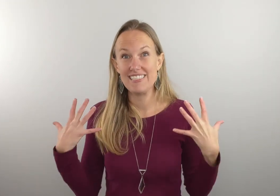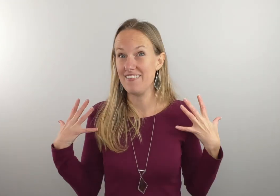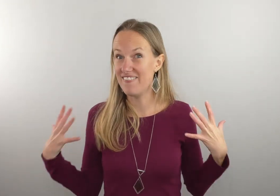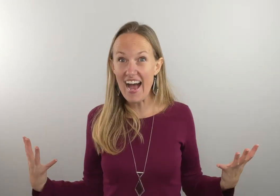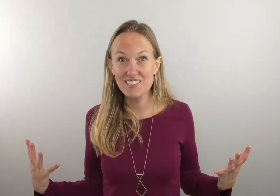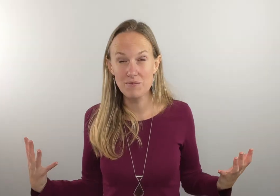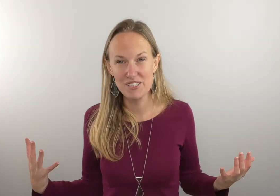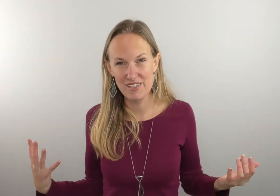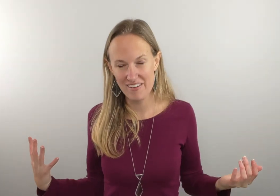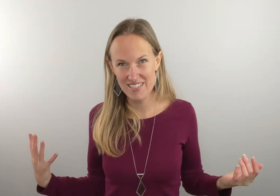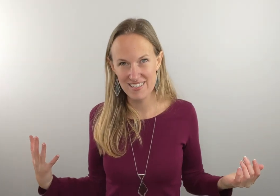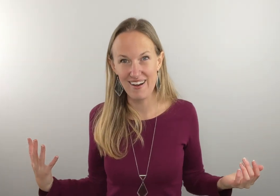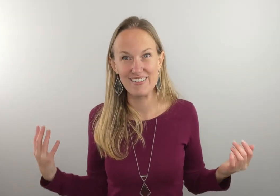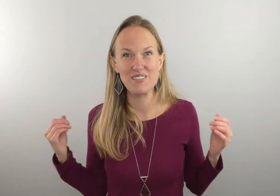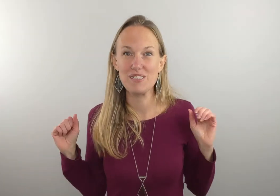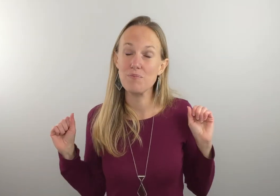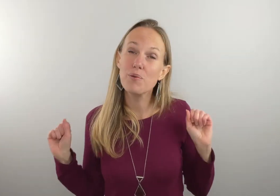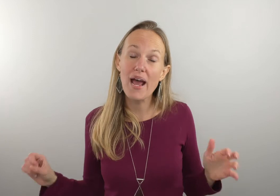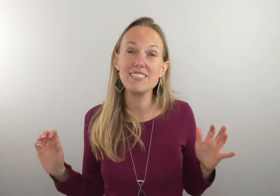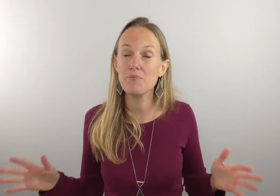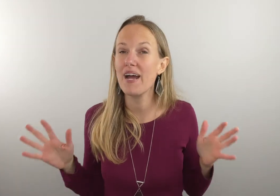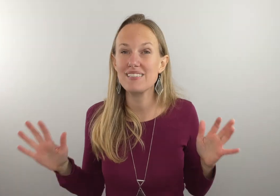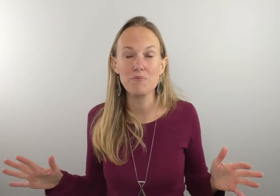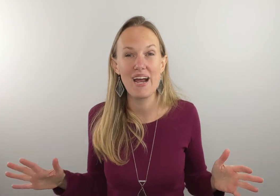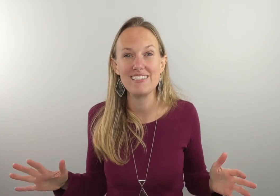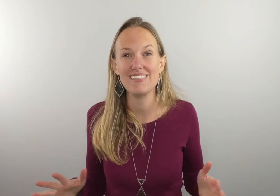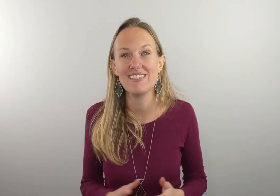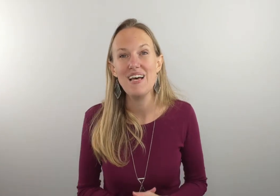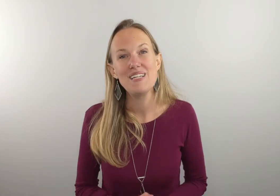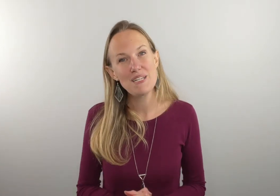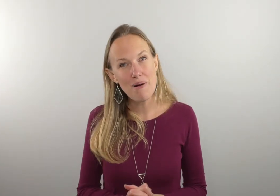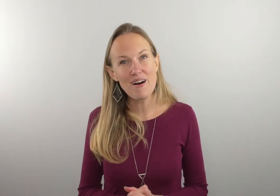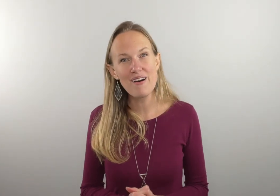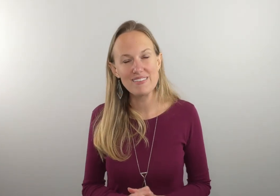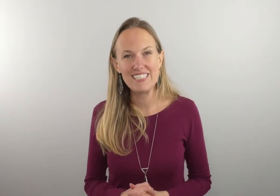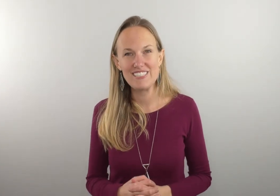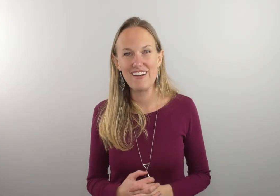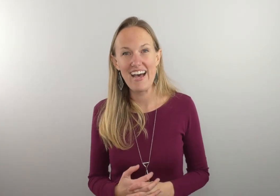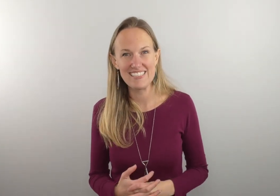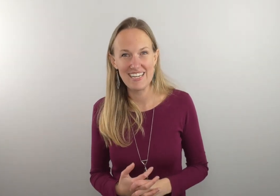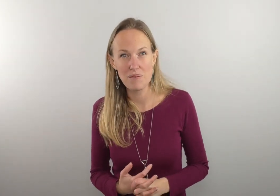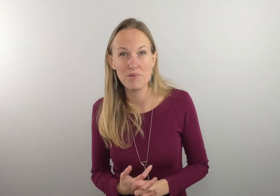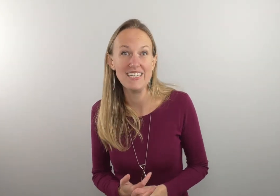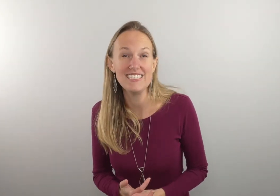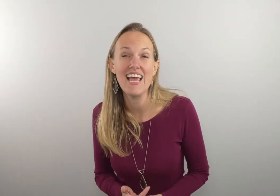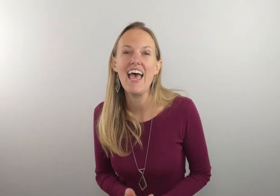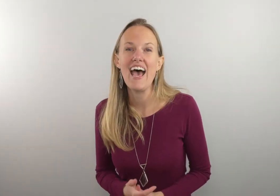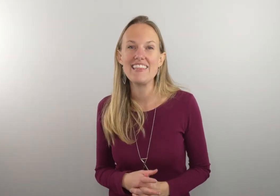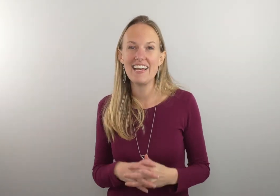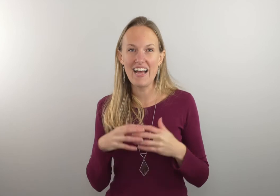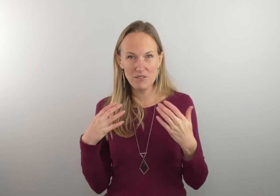the vast majority of the song so just practice practice practice tomorrow I will teach you how to sign the bridge and then after